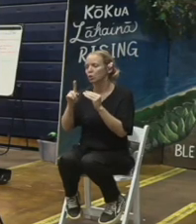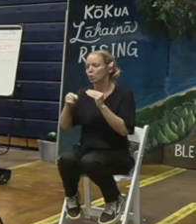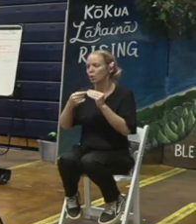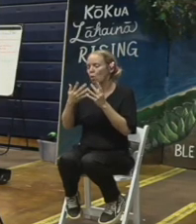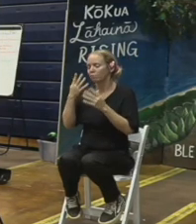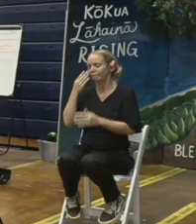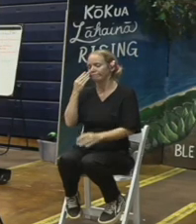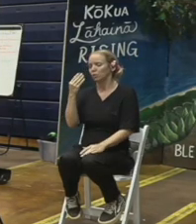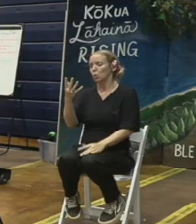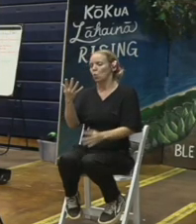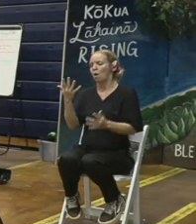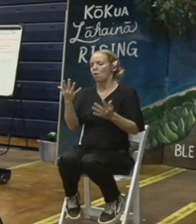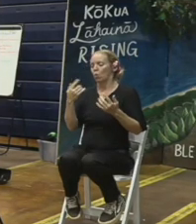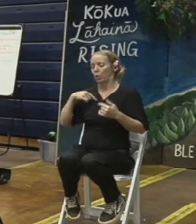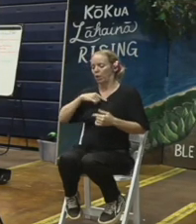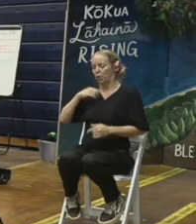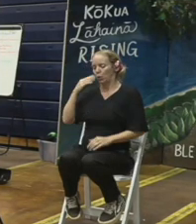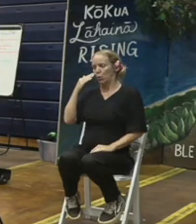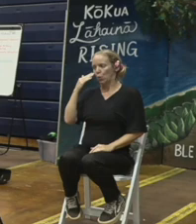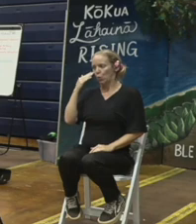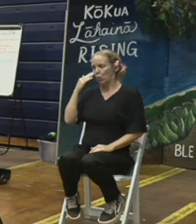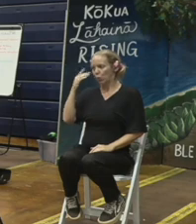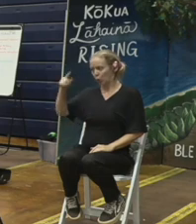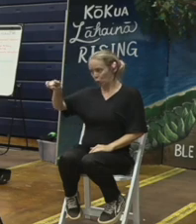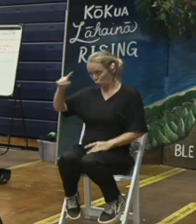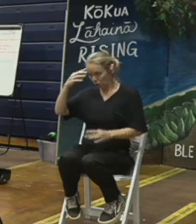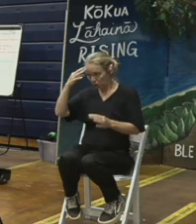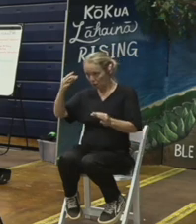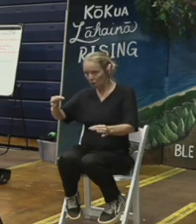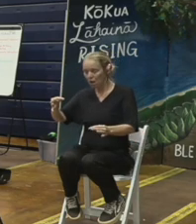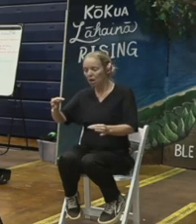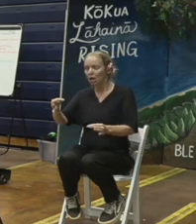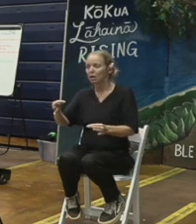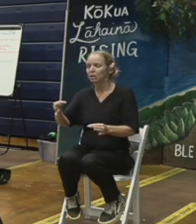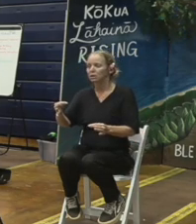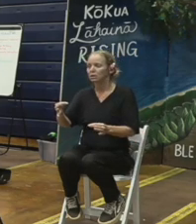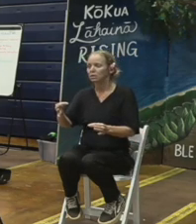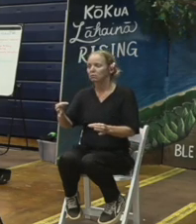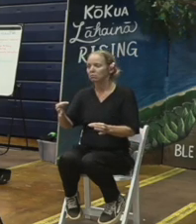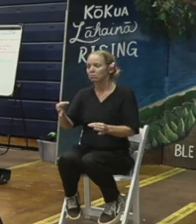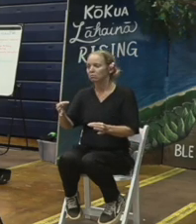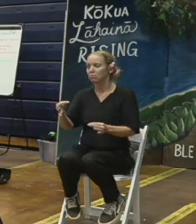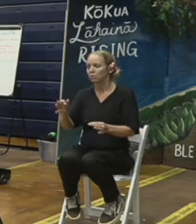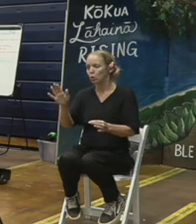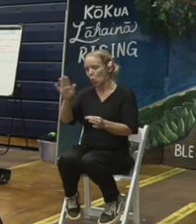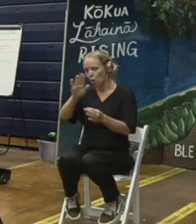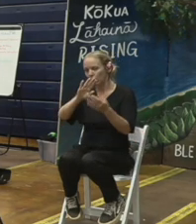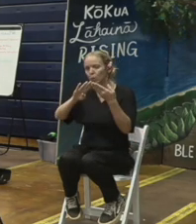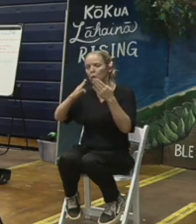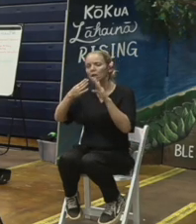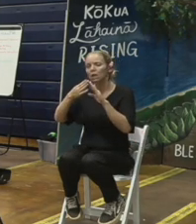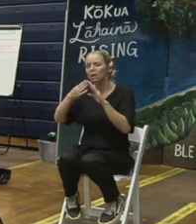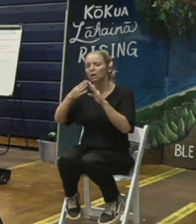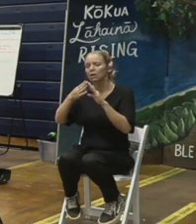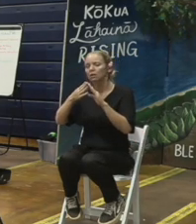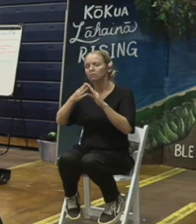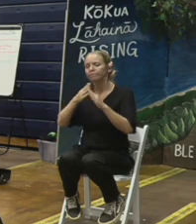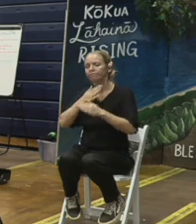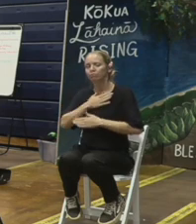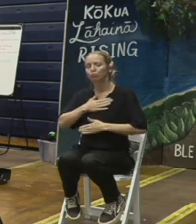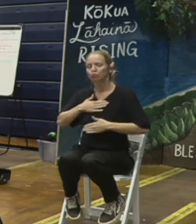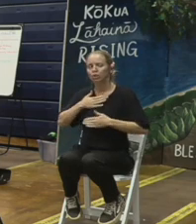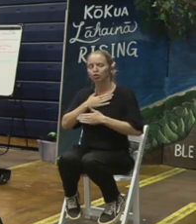know to be happening and you can decide on this you know you can decide in your communities I appreciate